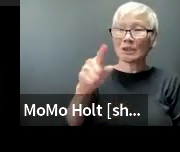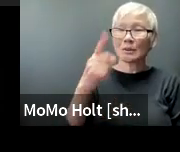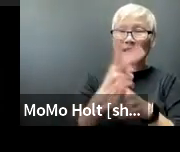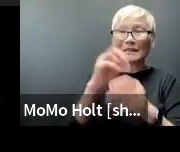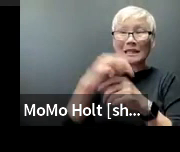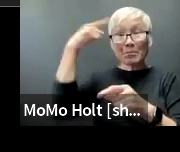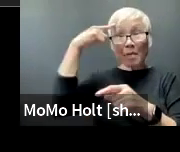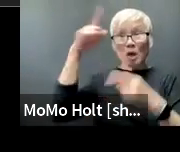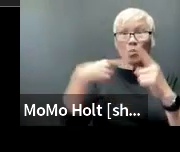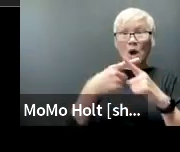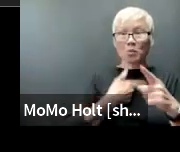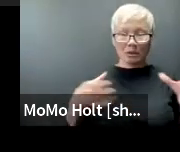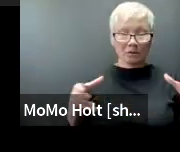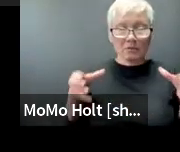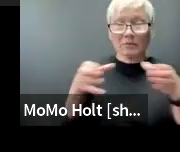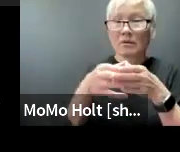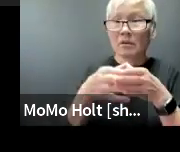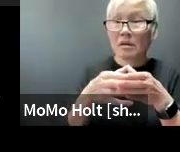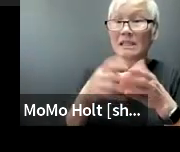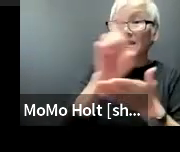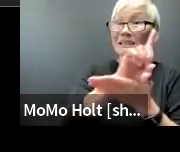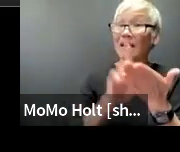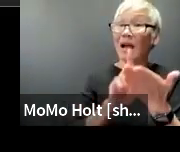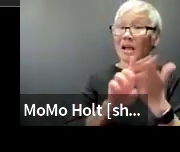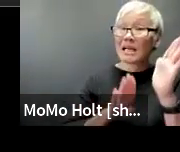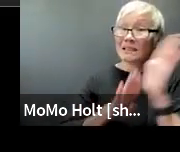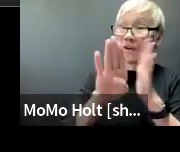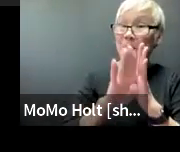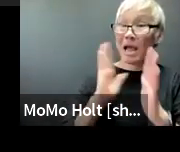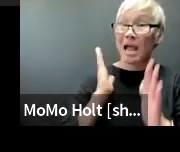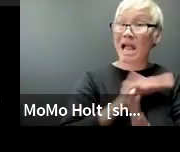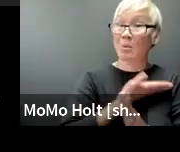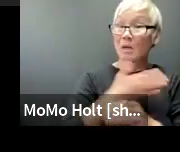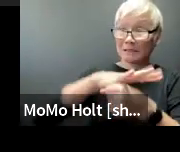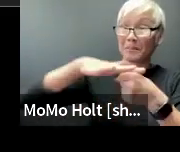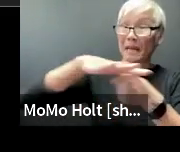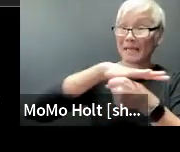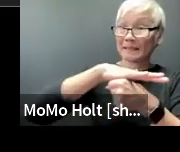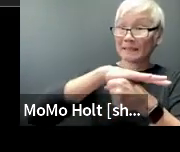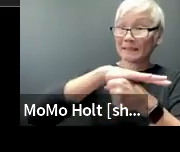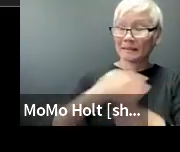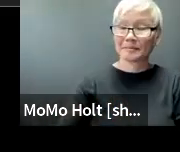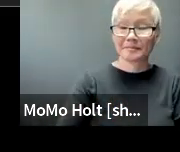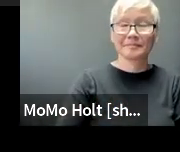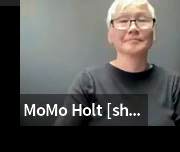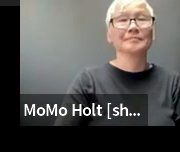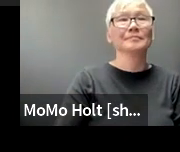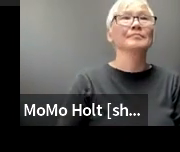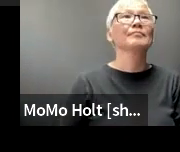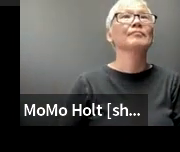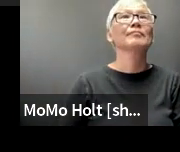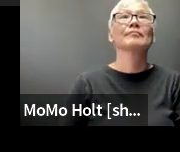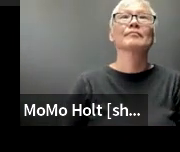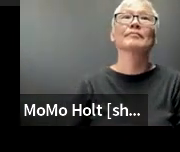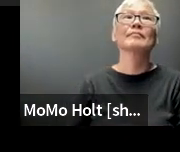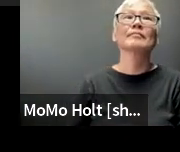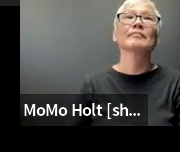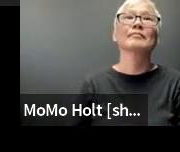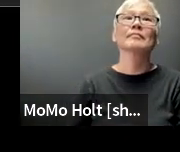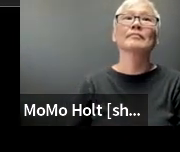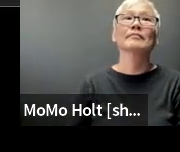these concepts are what we need to keep in mind when we come together to develop a design for our space